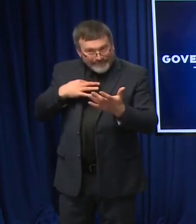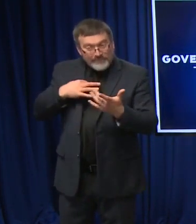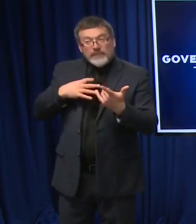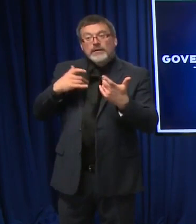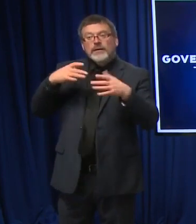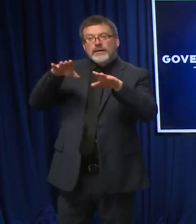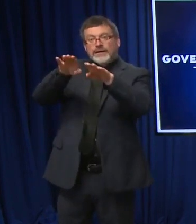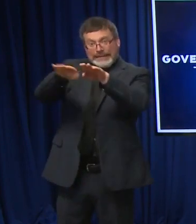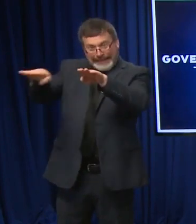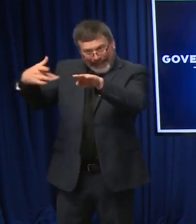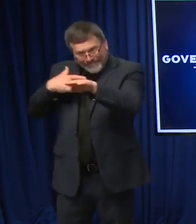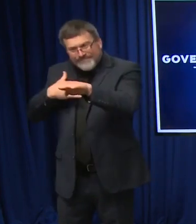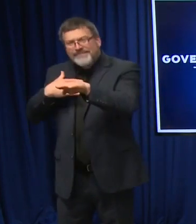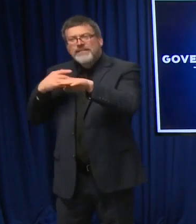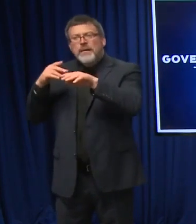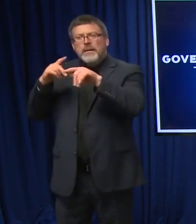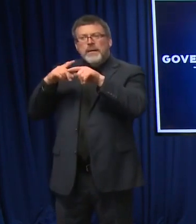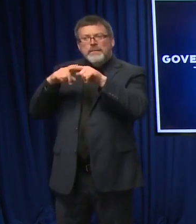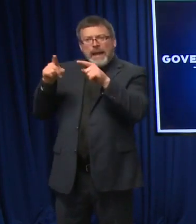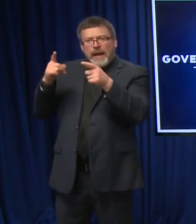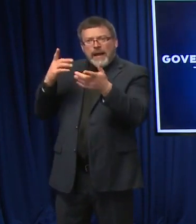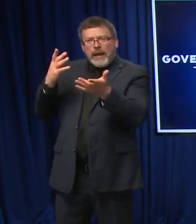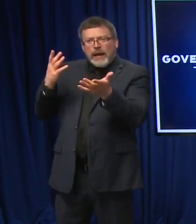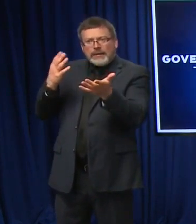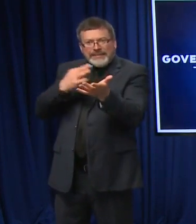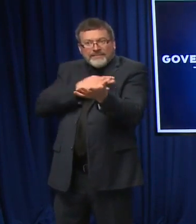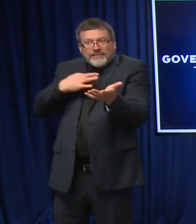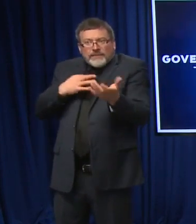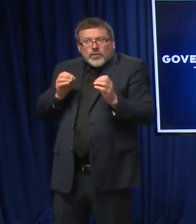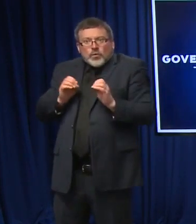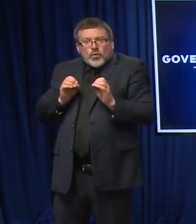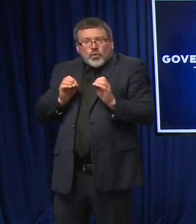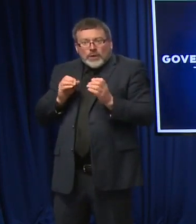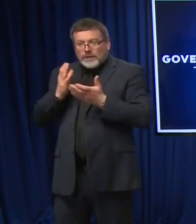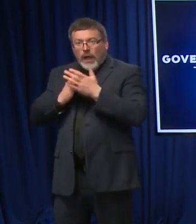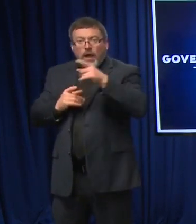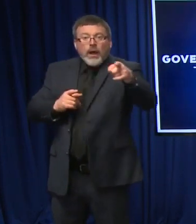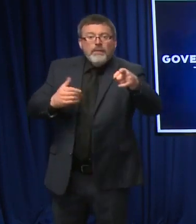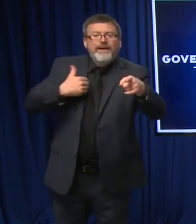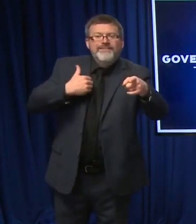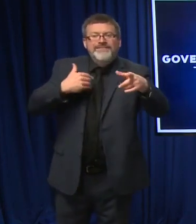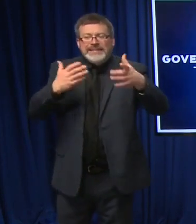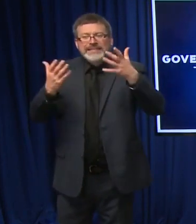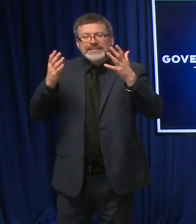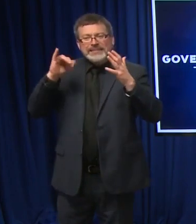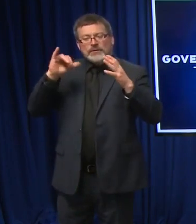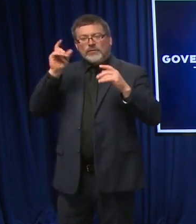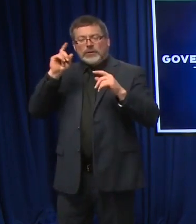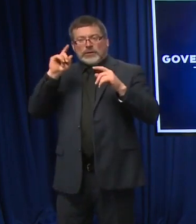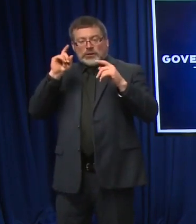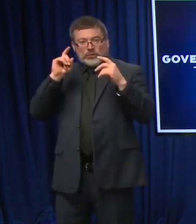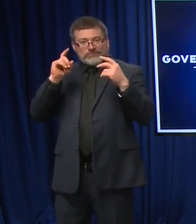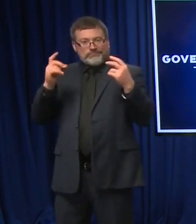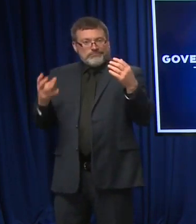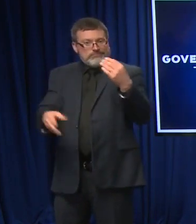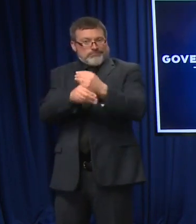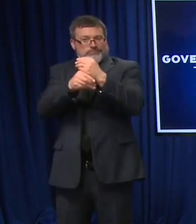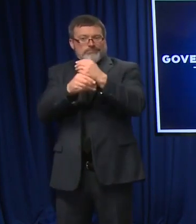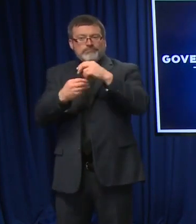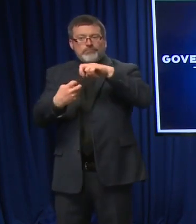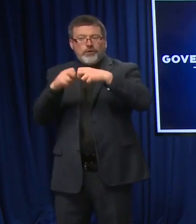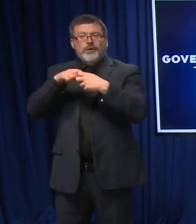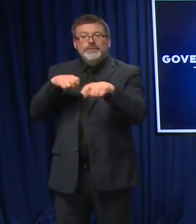means about 15% hundreds actually aren't staffed. So that's part of the crunch, if you will, which is why part of my executive order